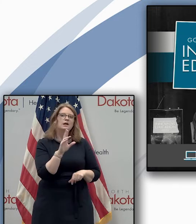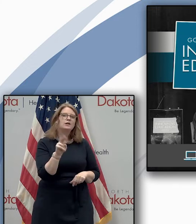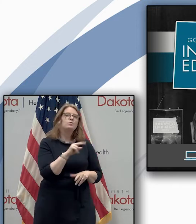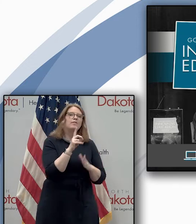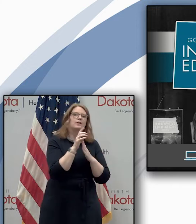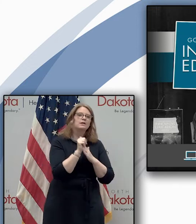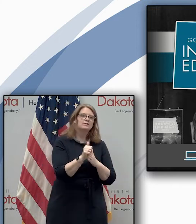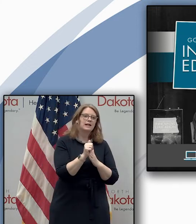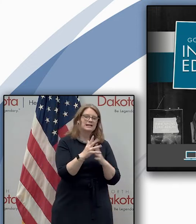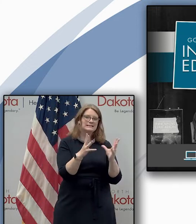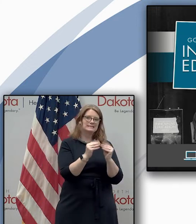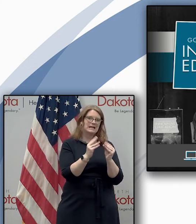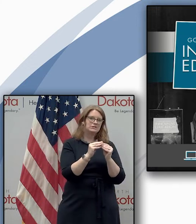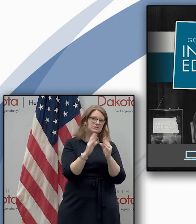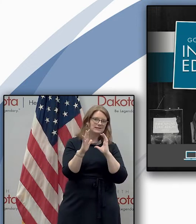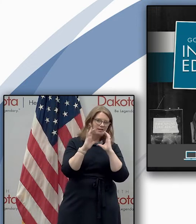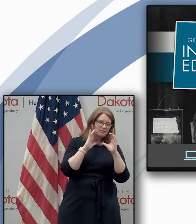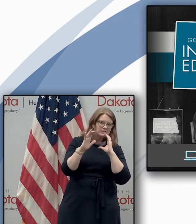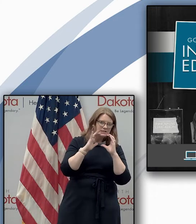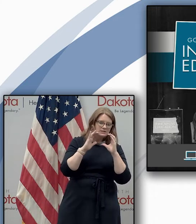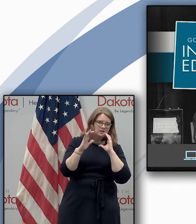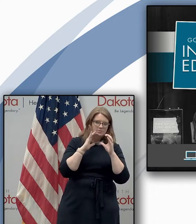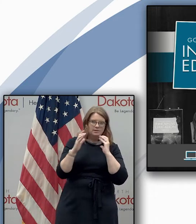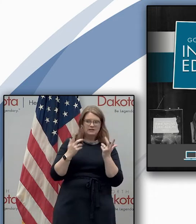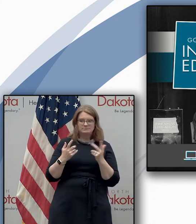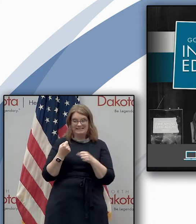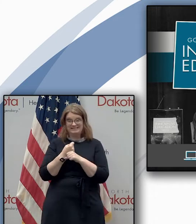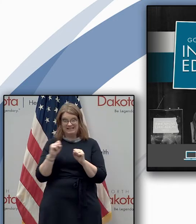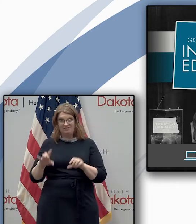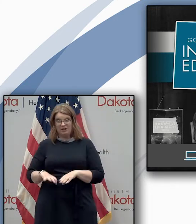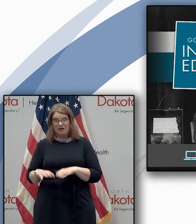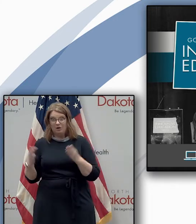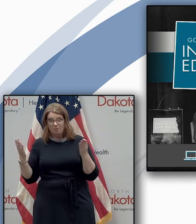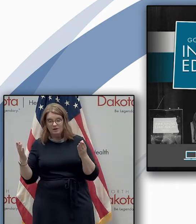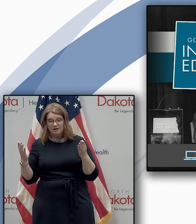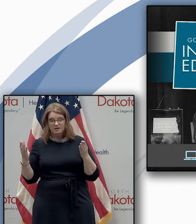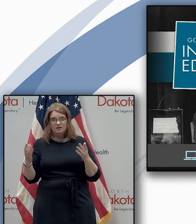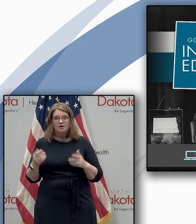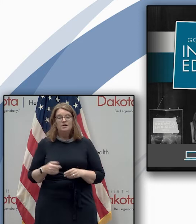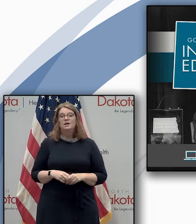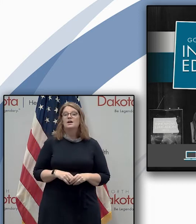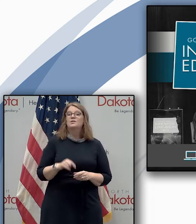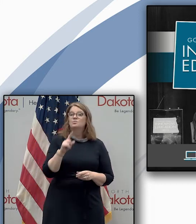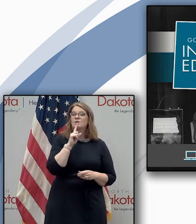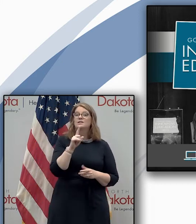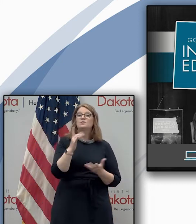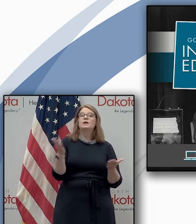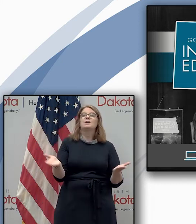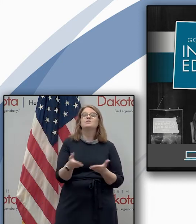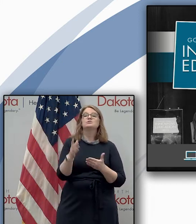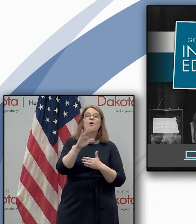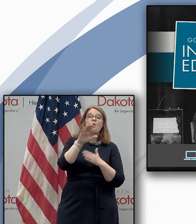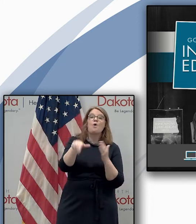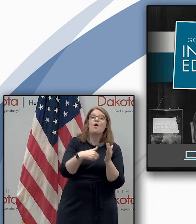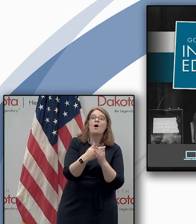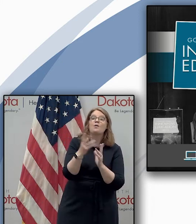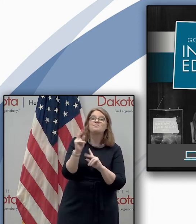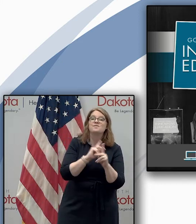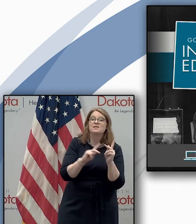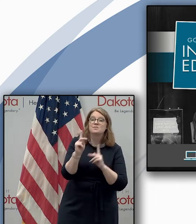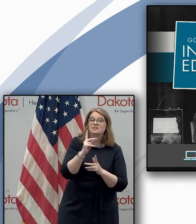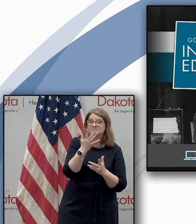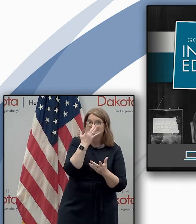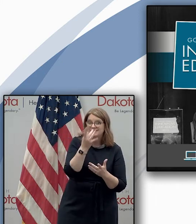sessions and conversations about a safe restart to school and we encourage all stakeholders to join us for the statewide virtual summit